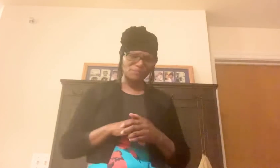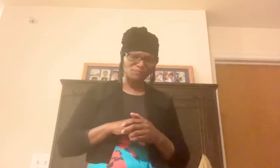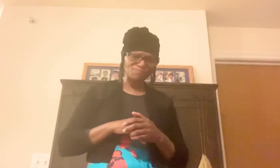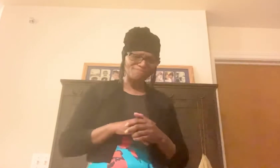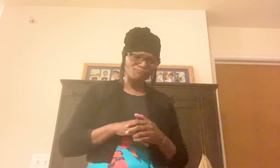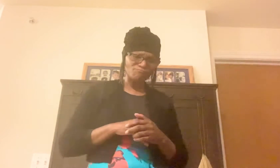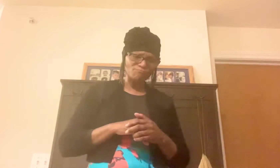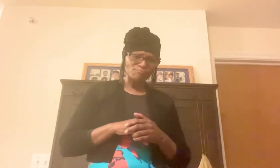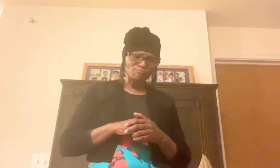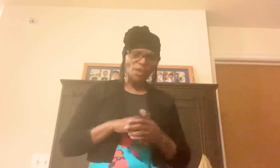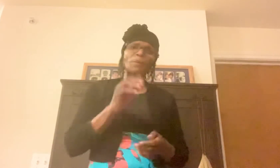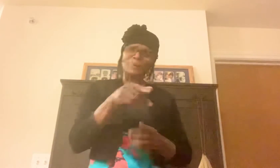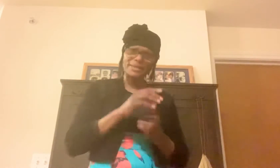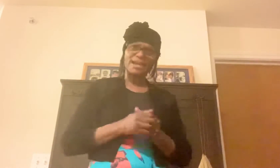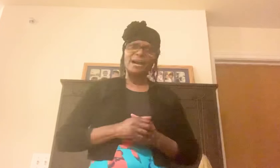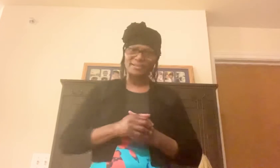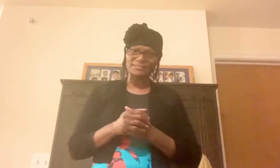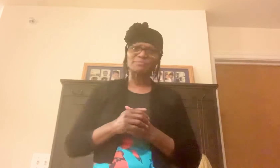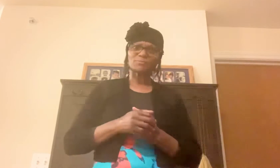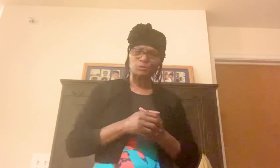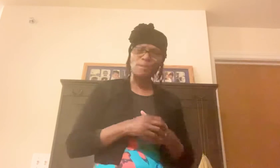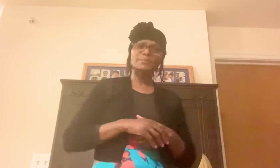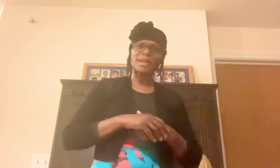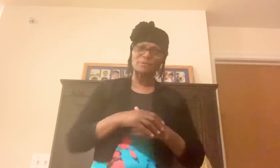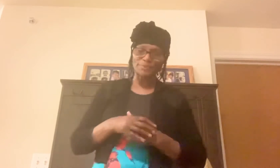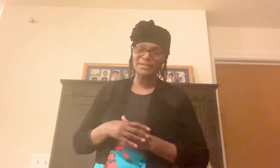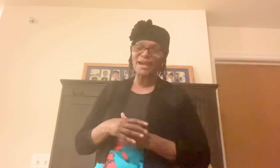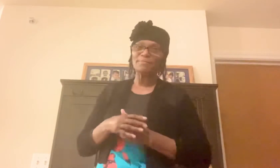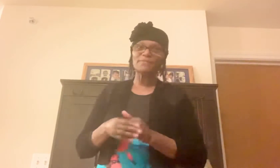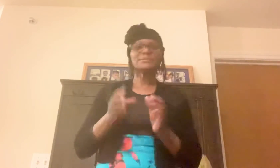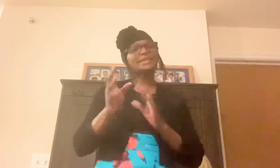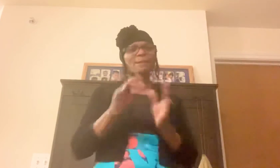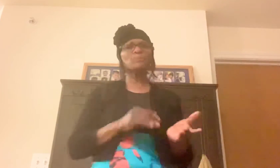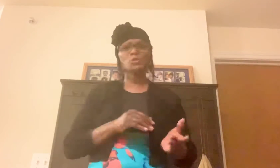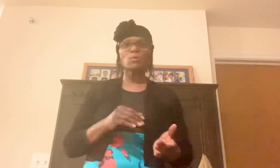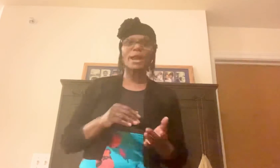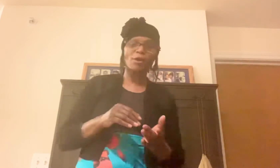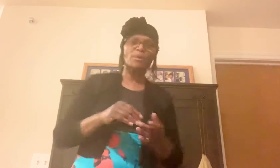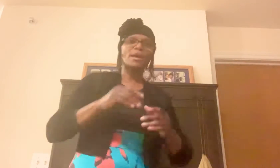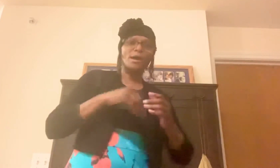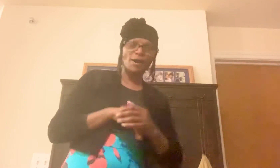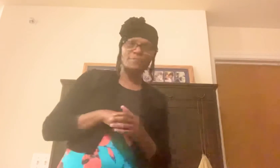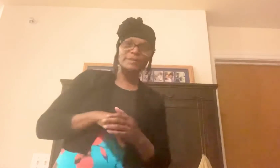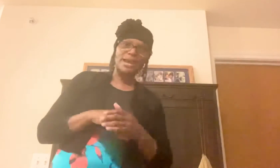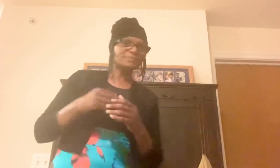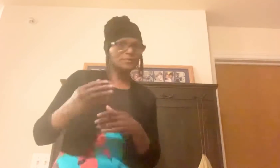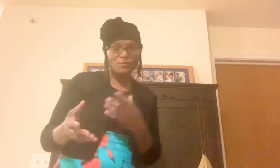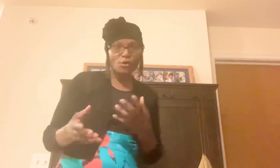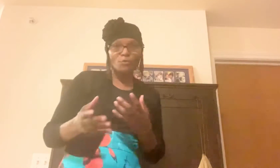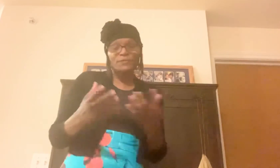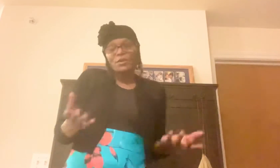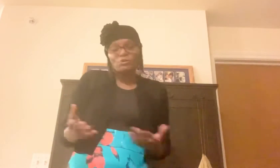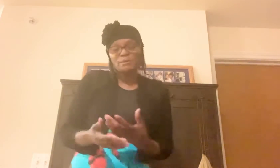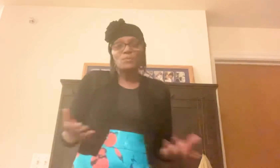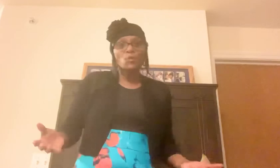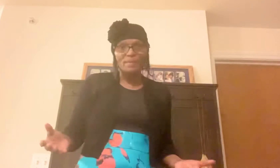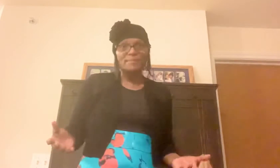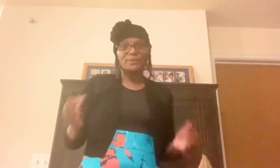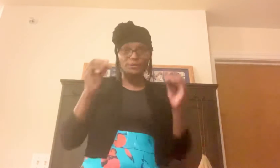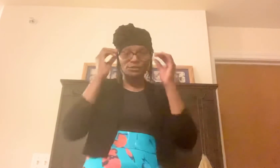the pecan the sweet potato pecan muffins then i'm doing without um pecans so though for those people who may be allergic